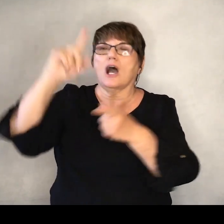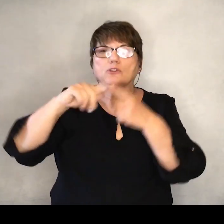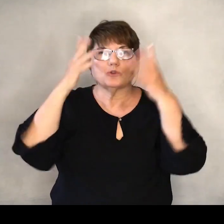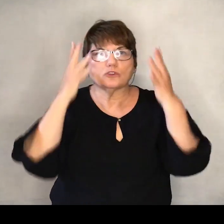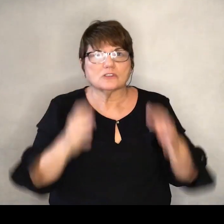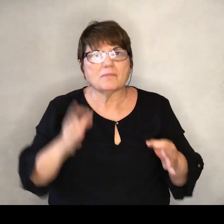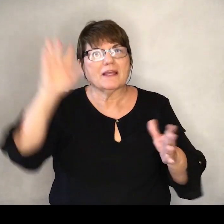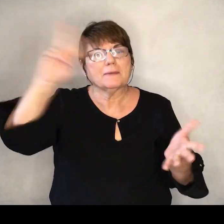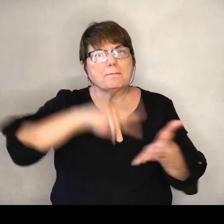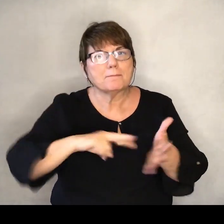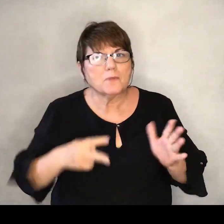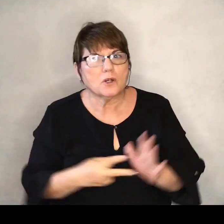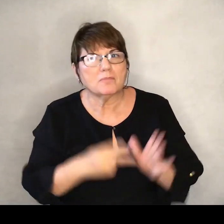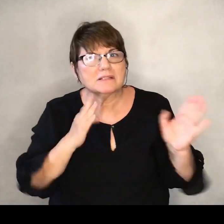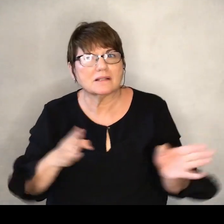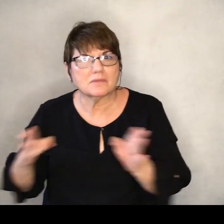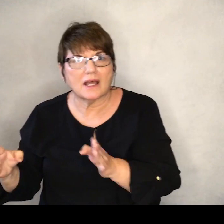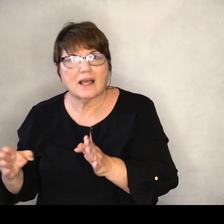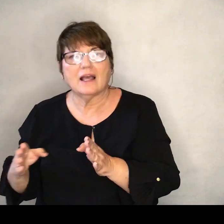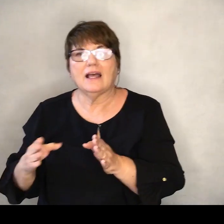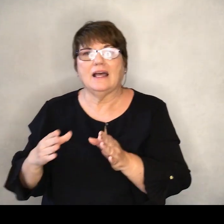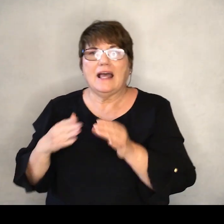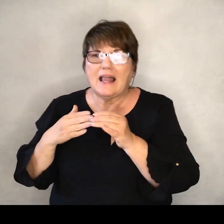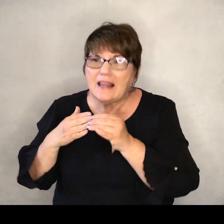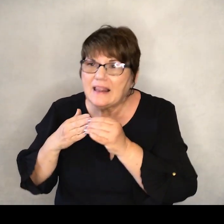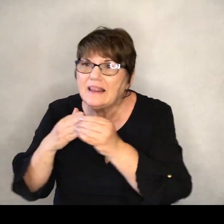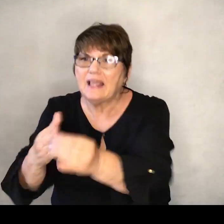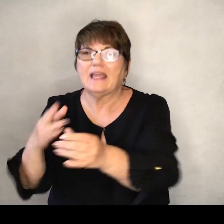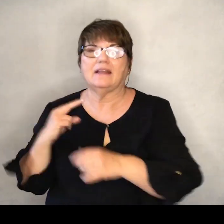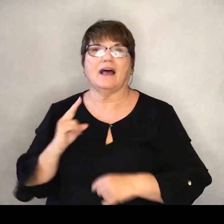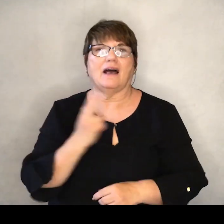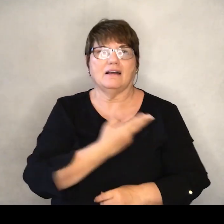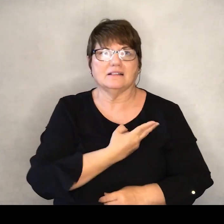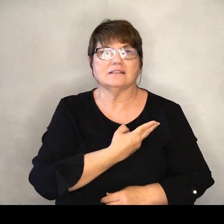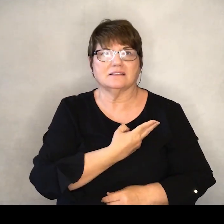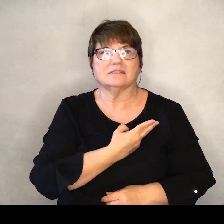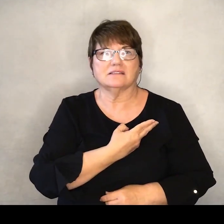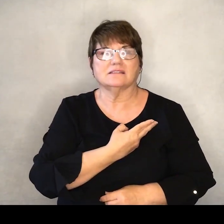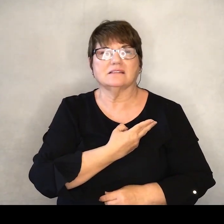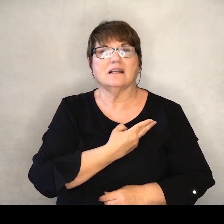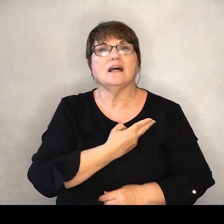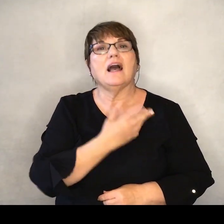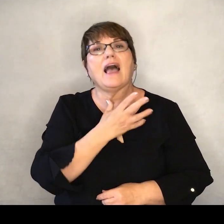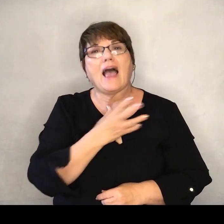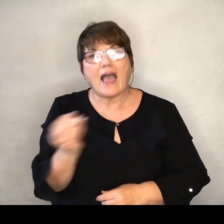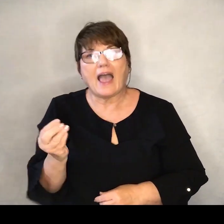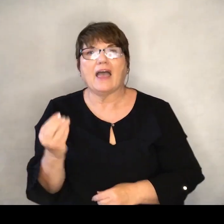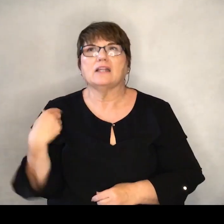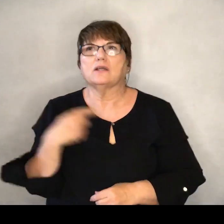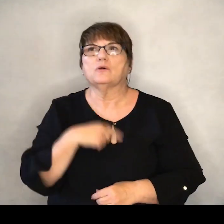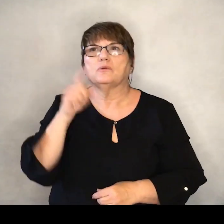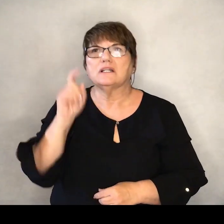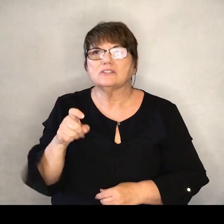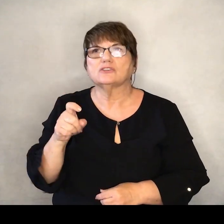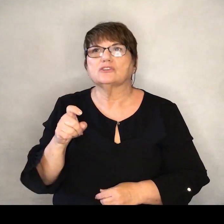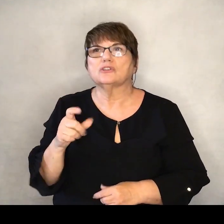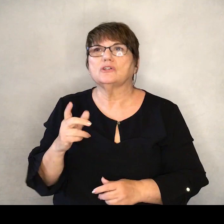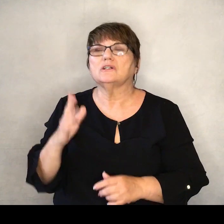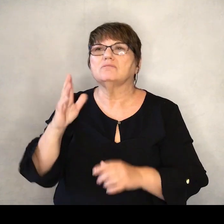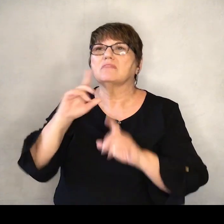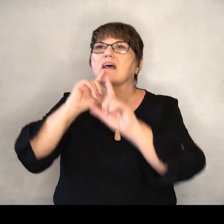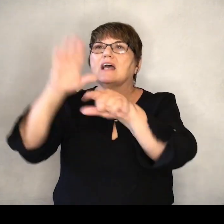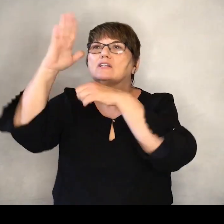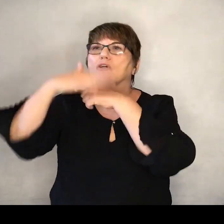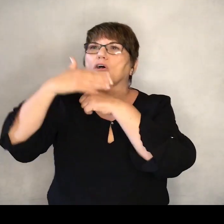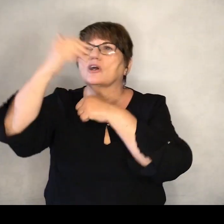that purpose, lead us toward our destiny. And all the while, we should be answering the call